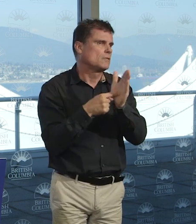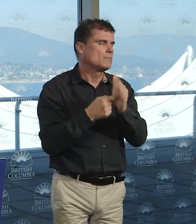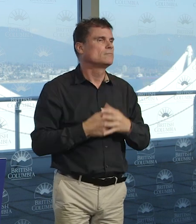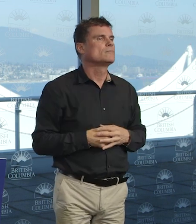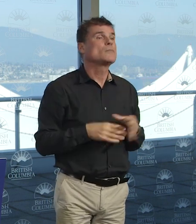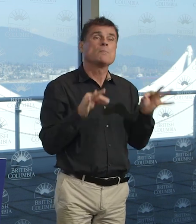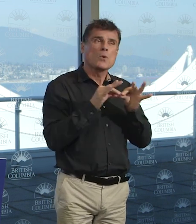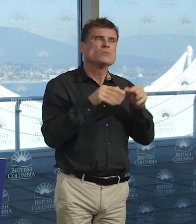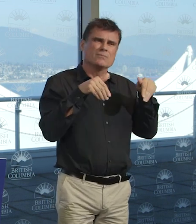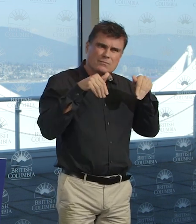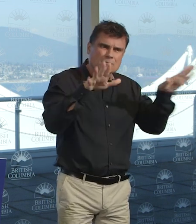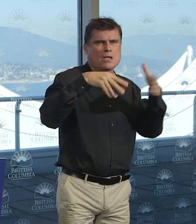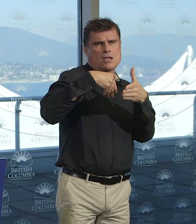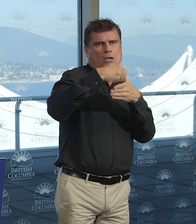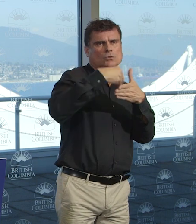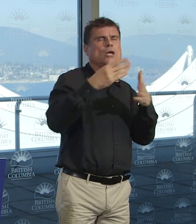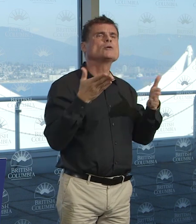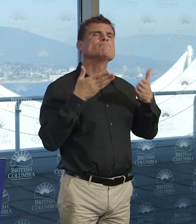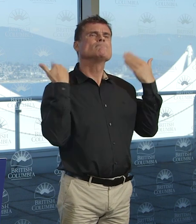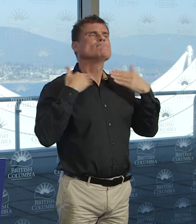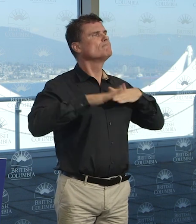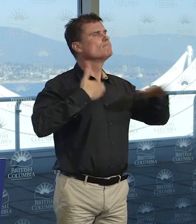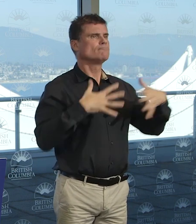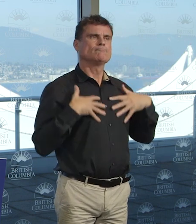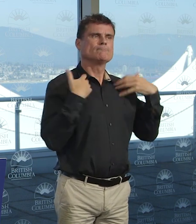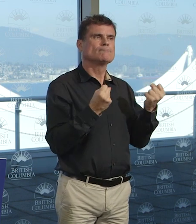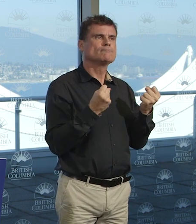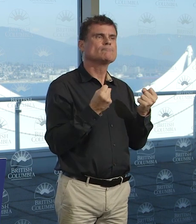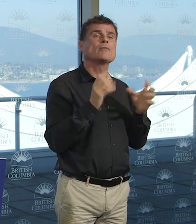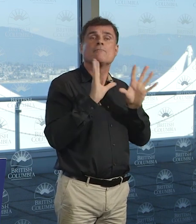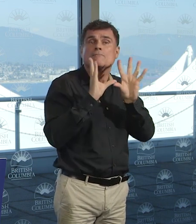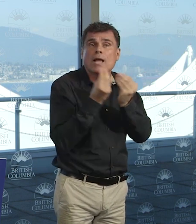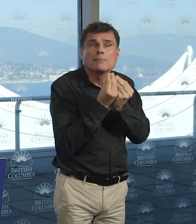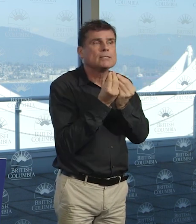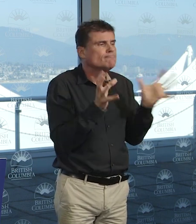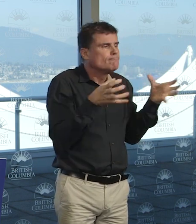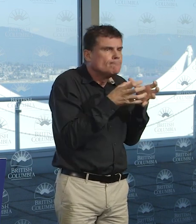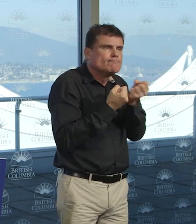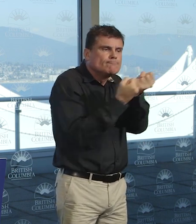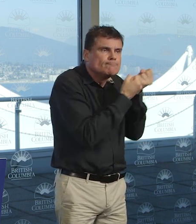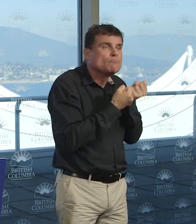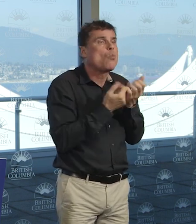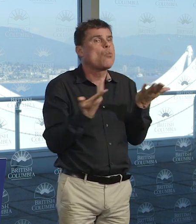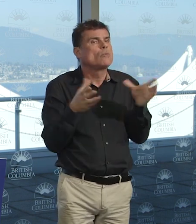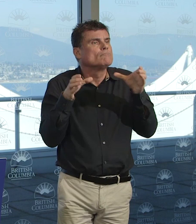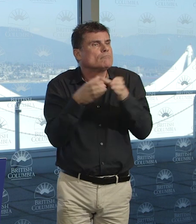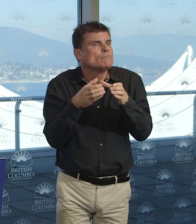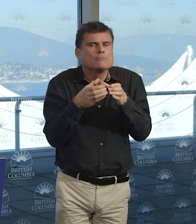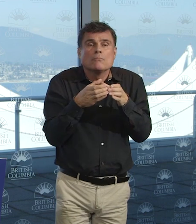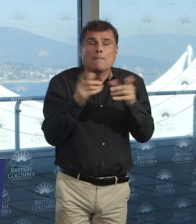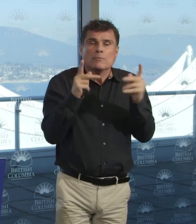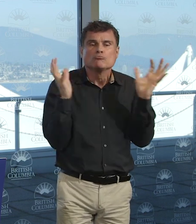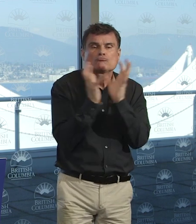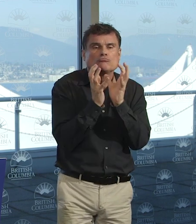we need to go outside with our close family, with our small groups. We're not to be outside in groups. We're not to be out playing basketball. We're not to be